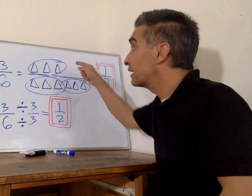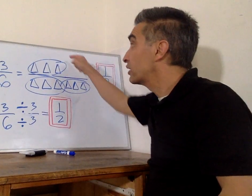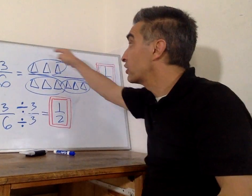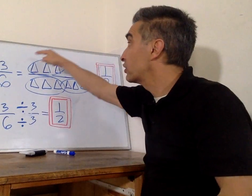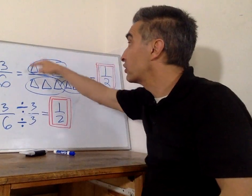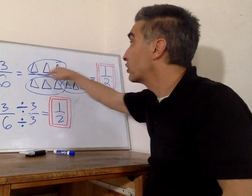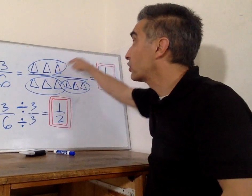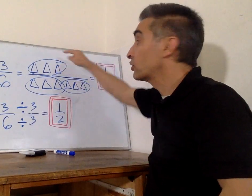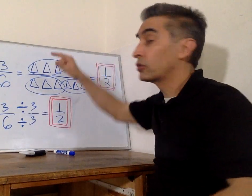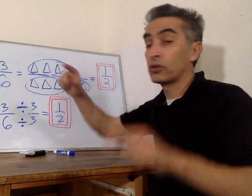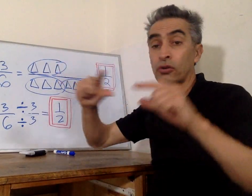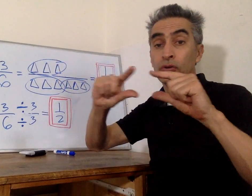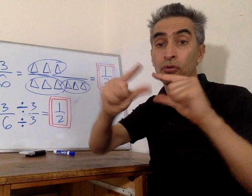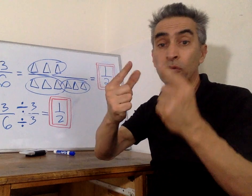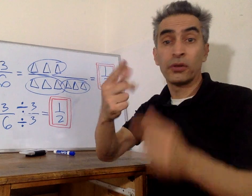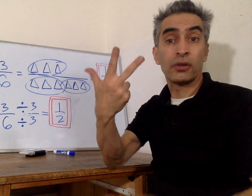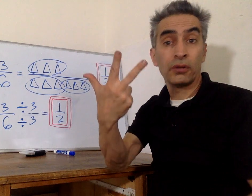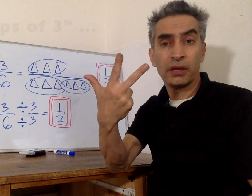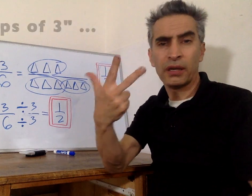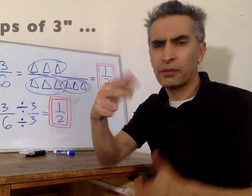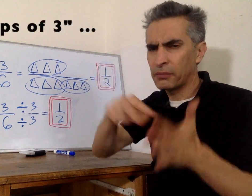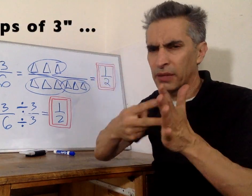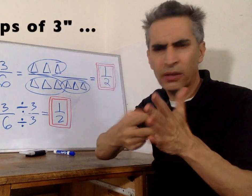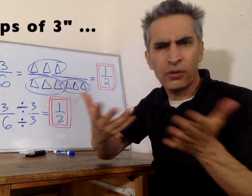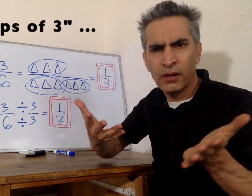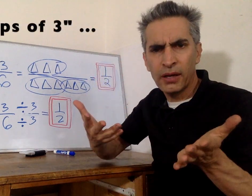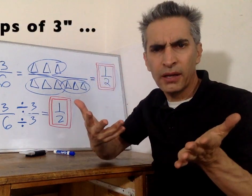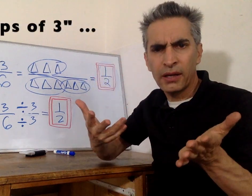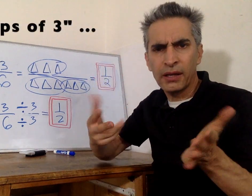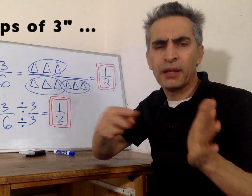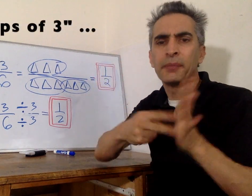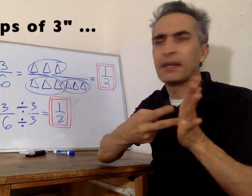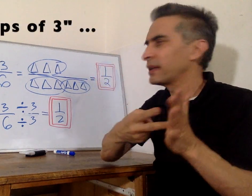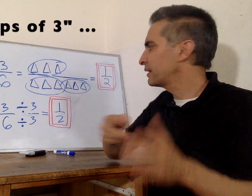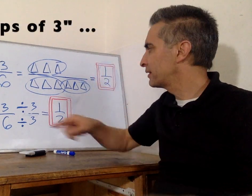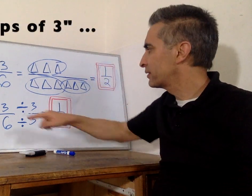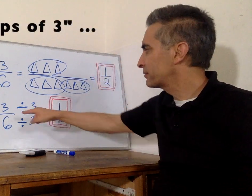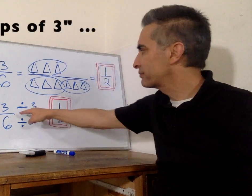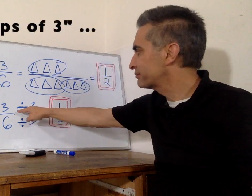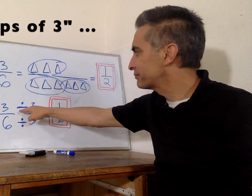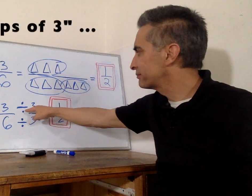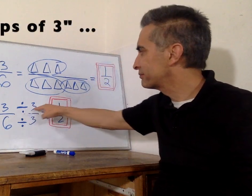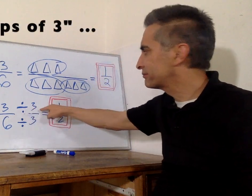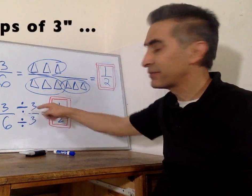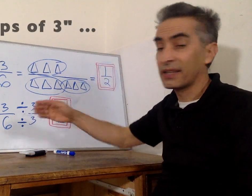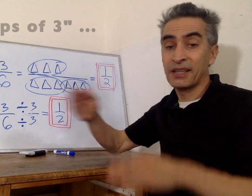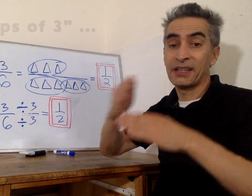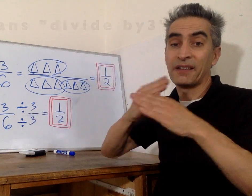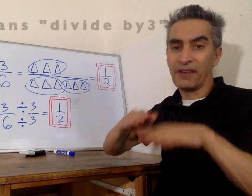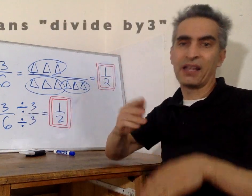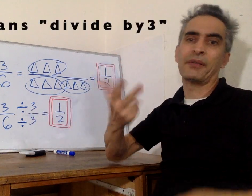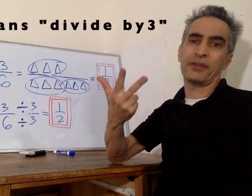You see this three here? This group of three. What does that mean exactly? Well, you're dividing by three.